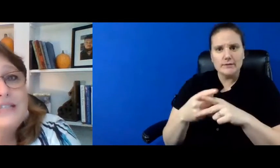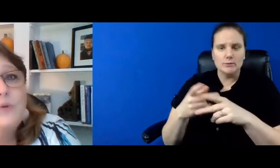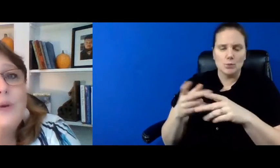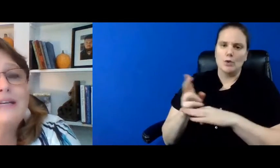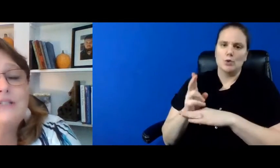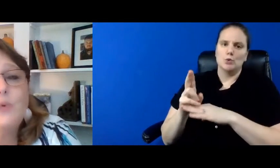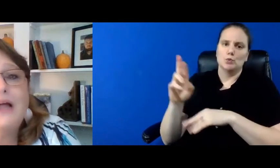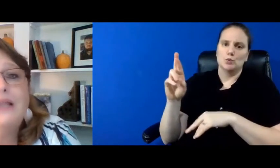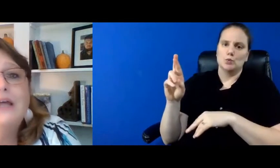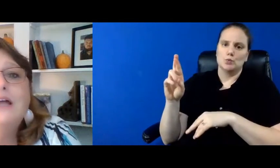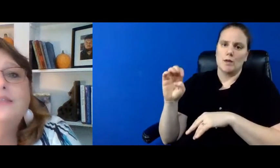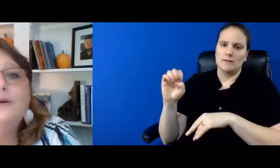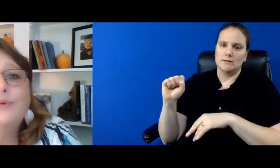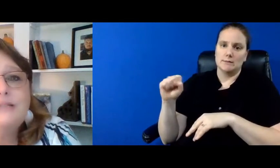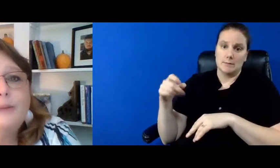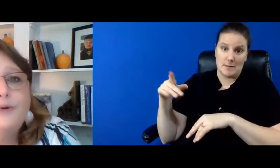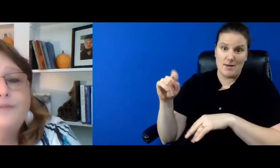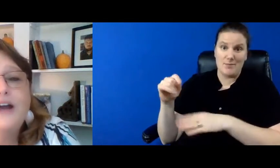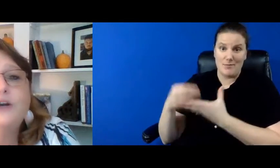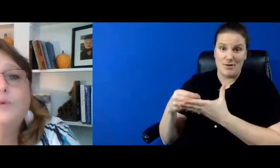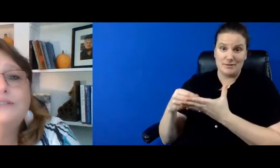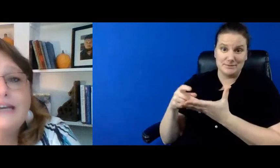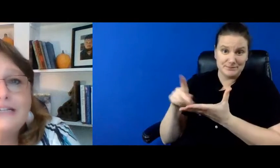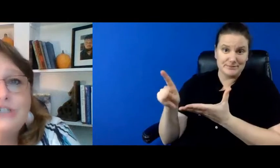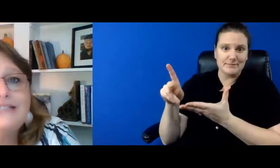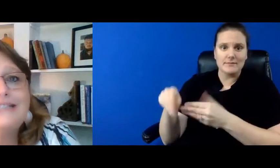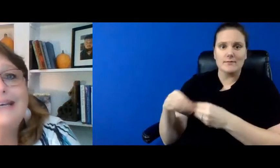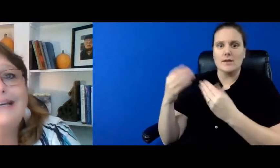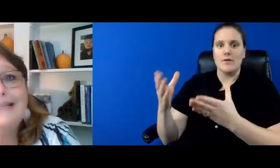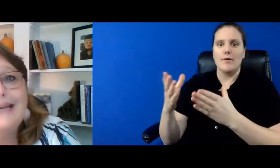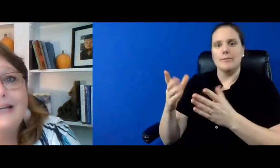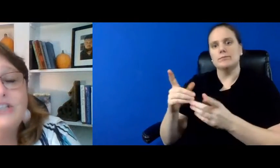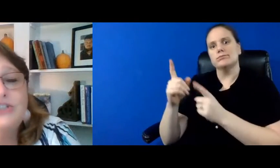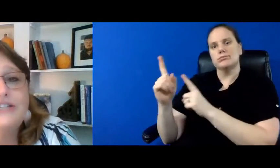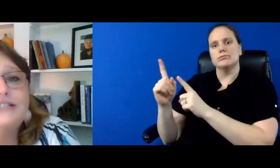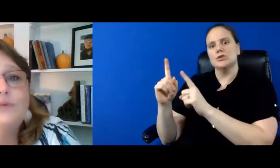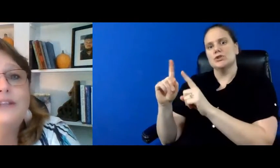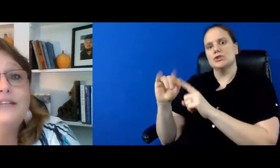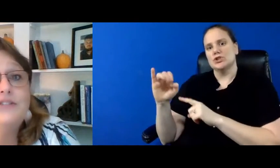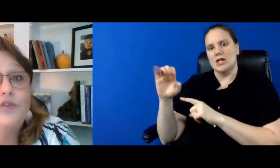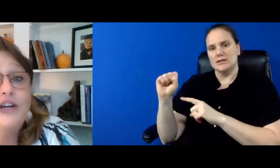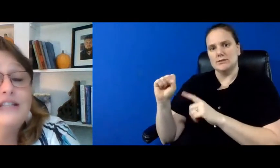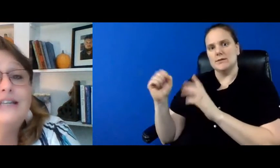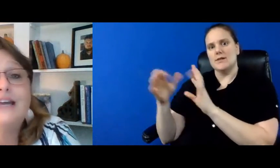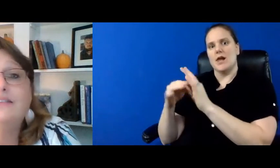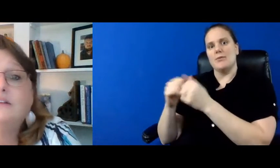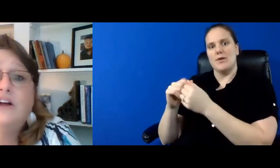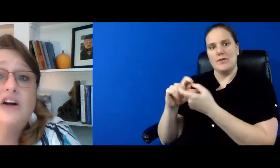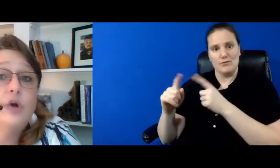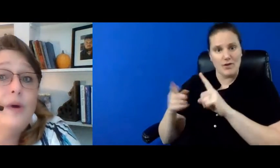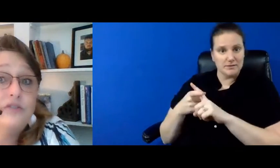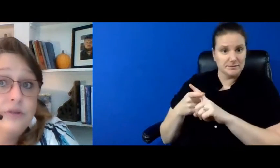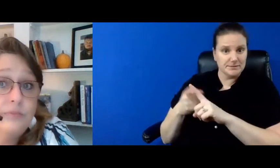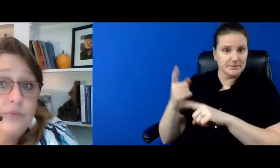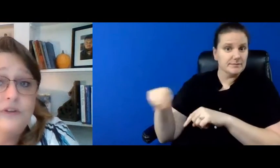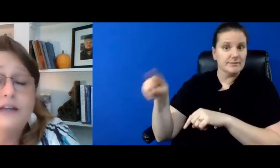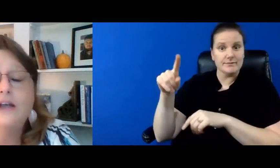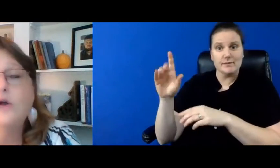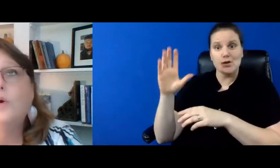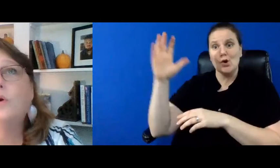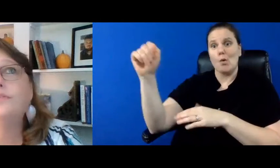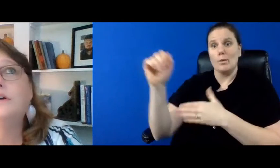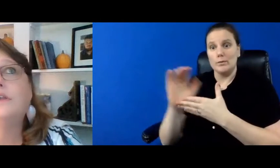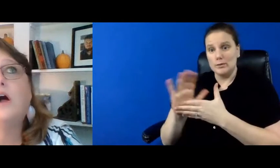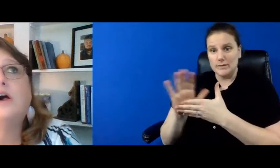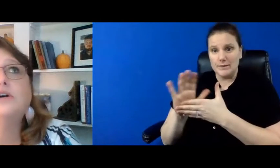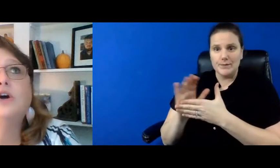respite this way as well the respite provider will take jesse and connect jesse with his friends and they'll all go out to a movie